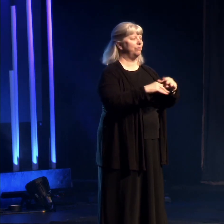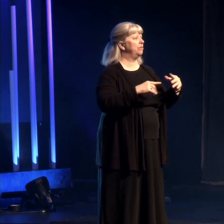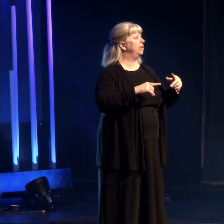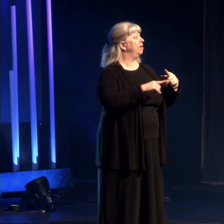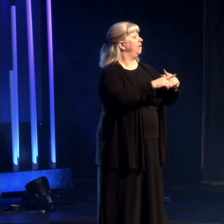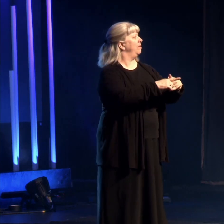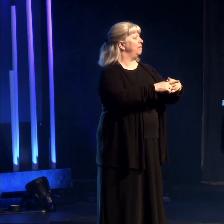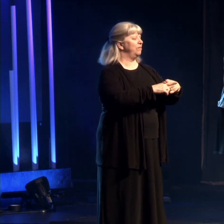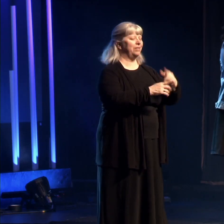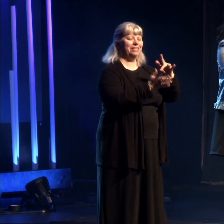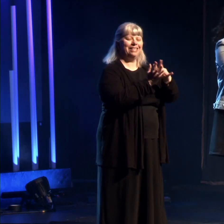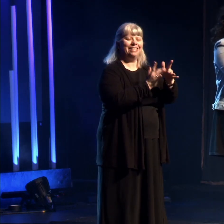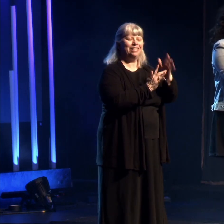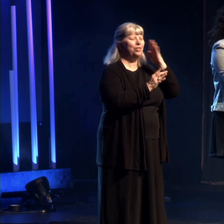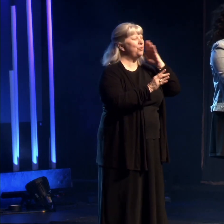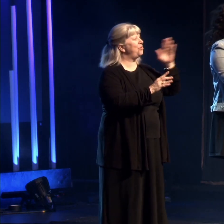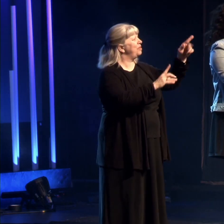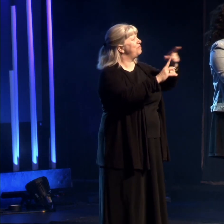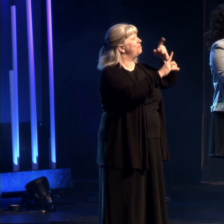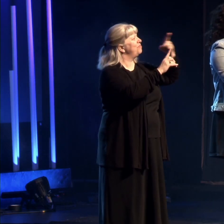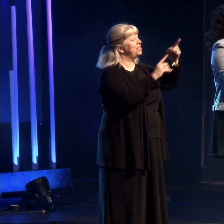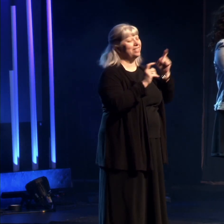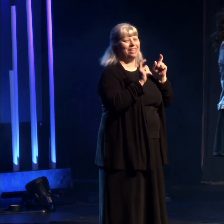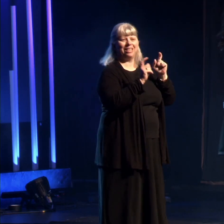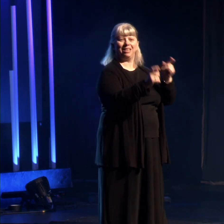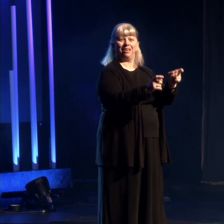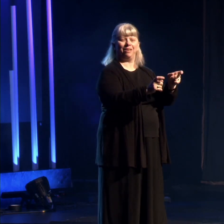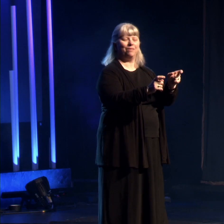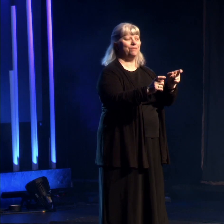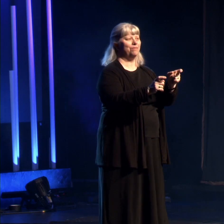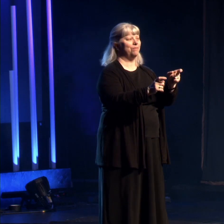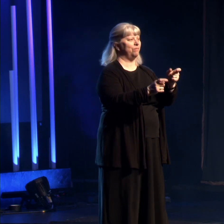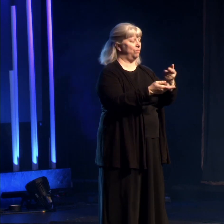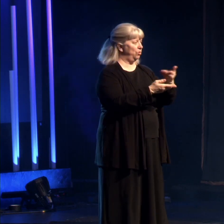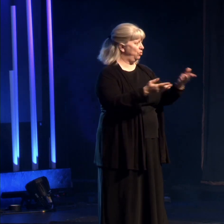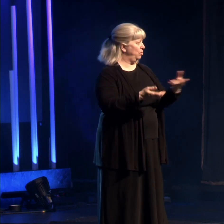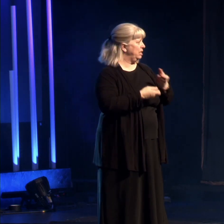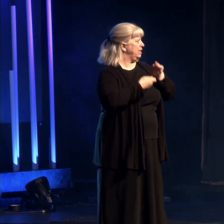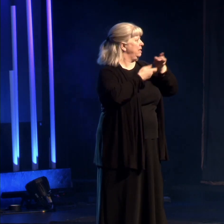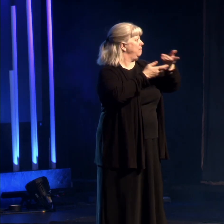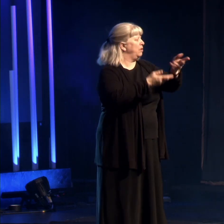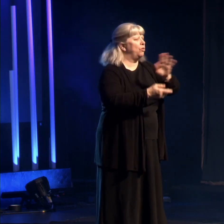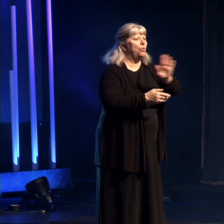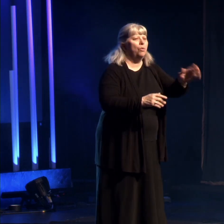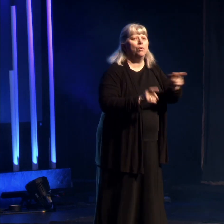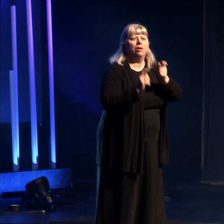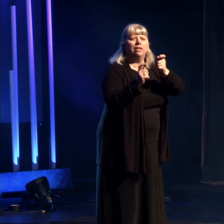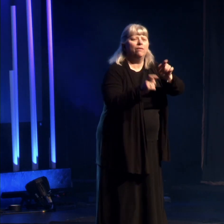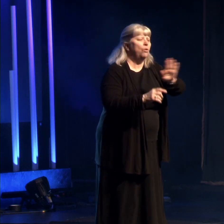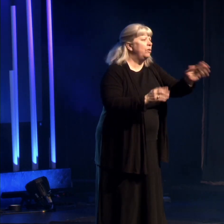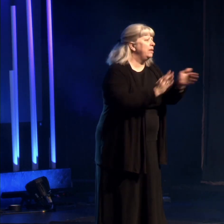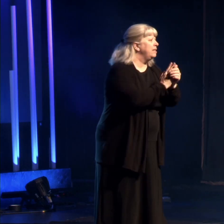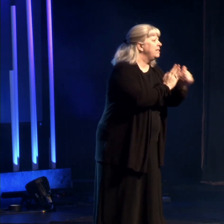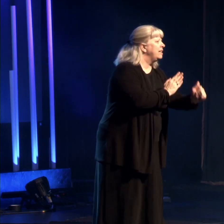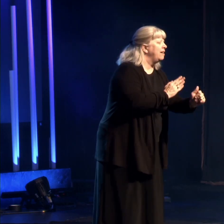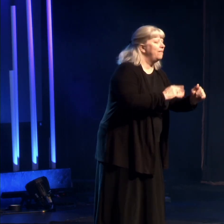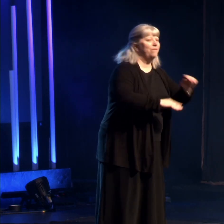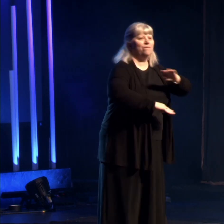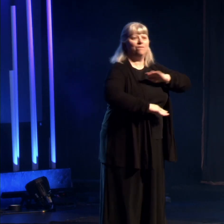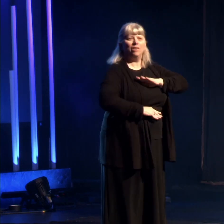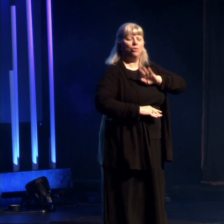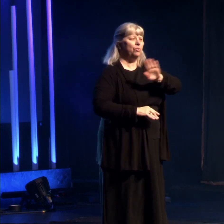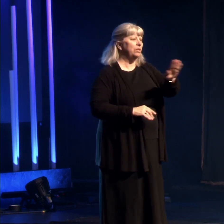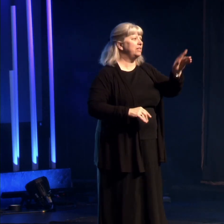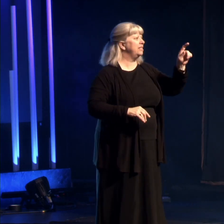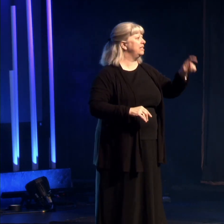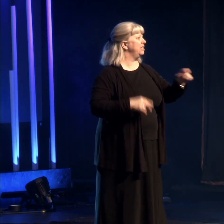Jesus knew his purpose and his gifts, by you expressing your gifts, your talents, and fulfilling the